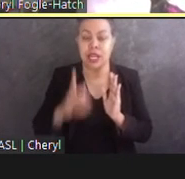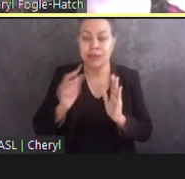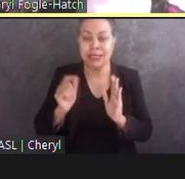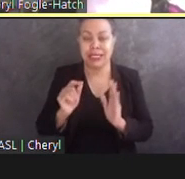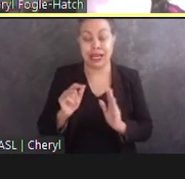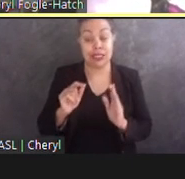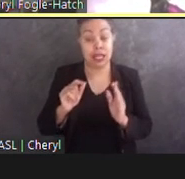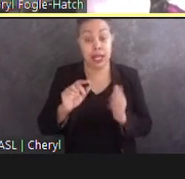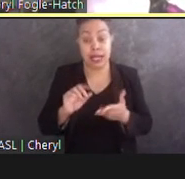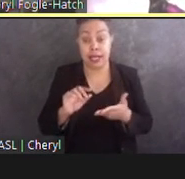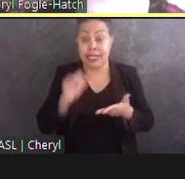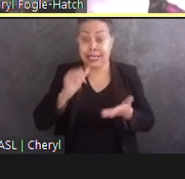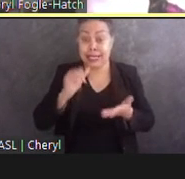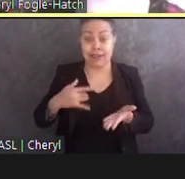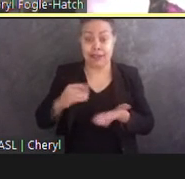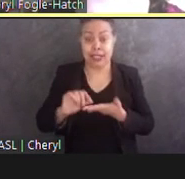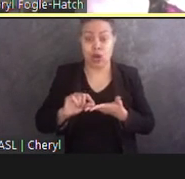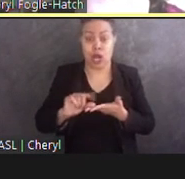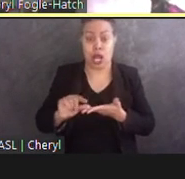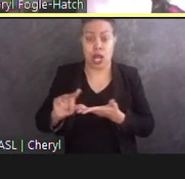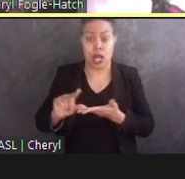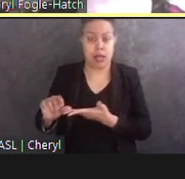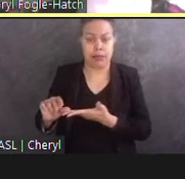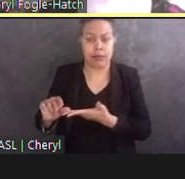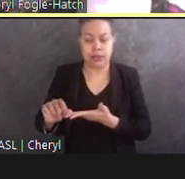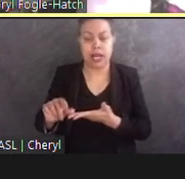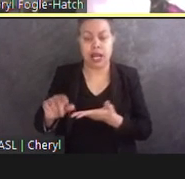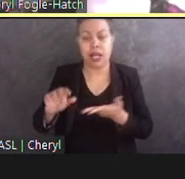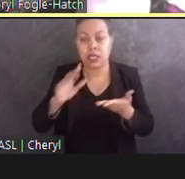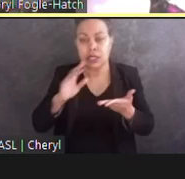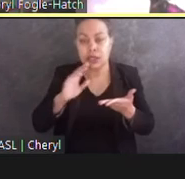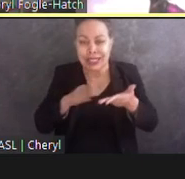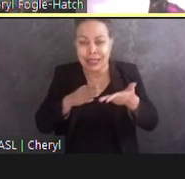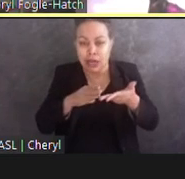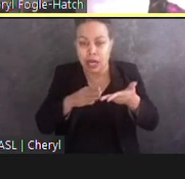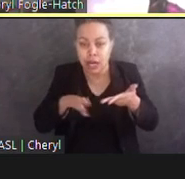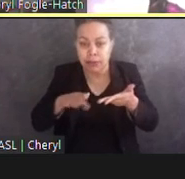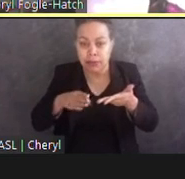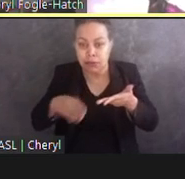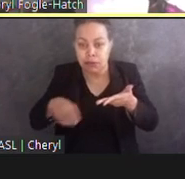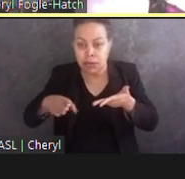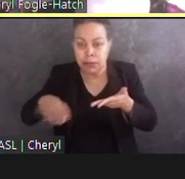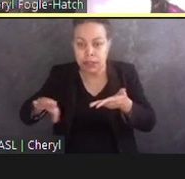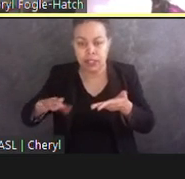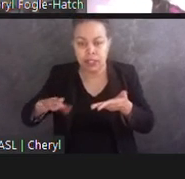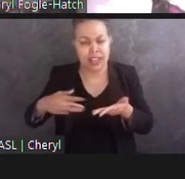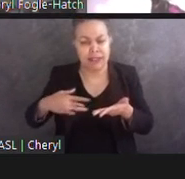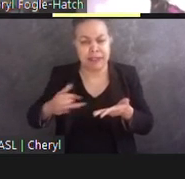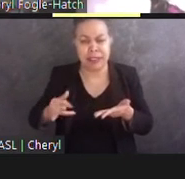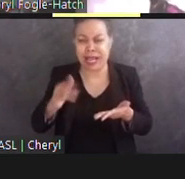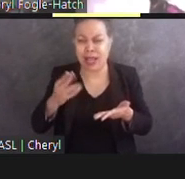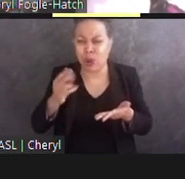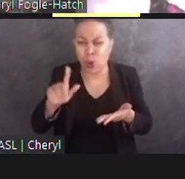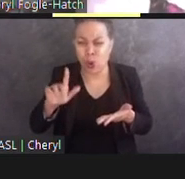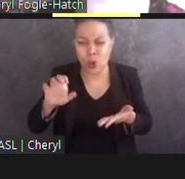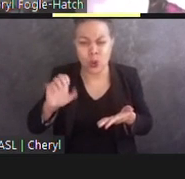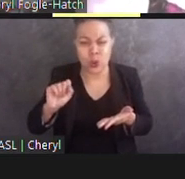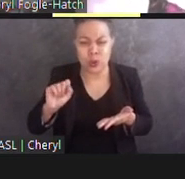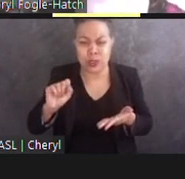They feel like holes in the stone and they are not recognizable as dots. Furthermore, the horizontal and